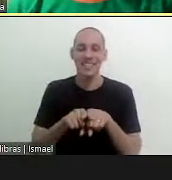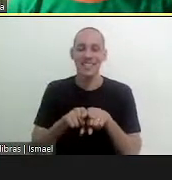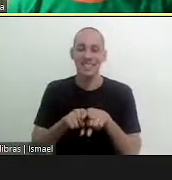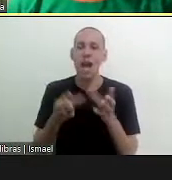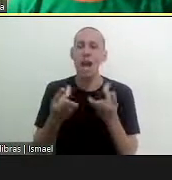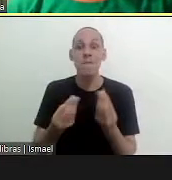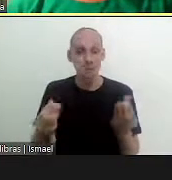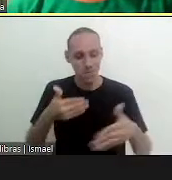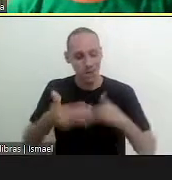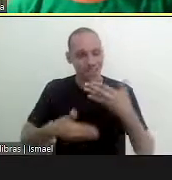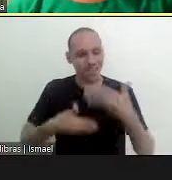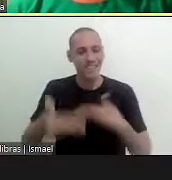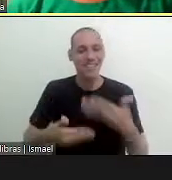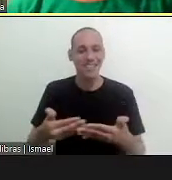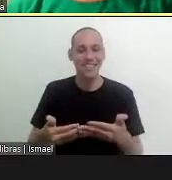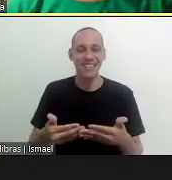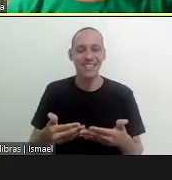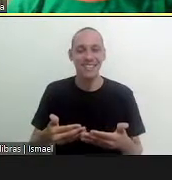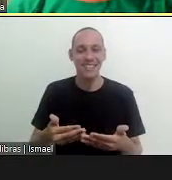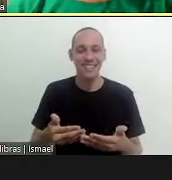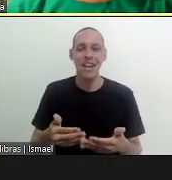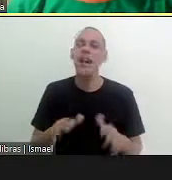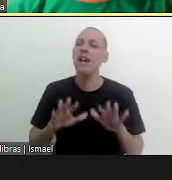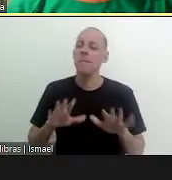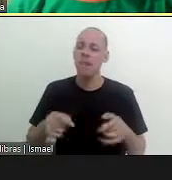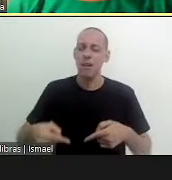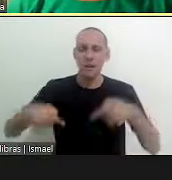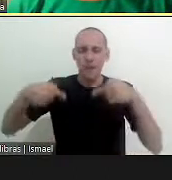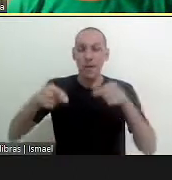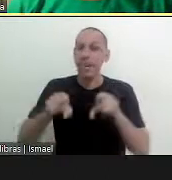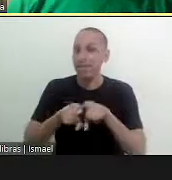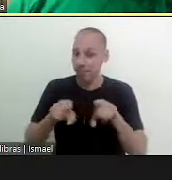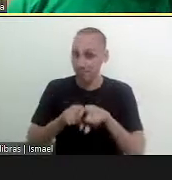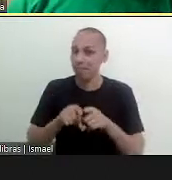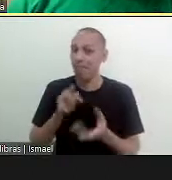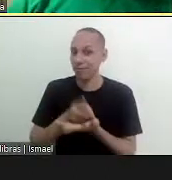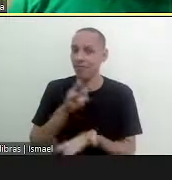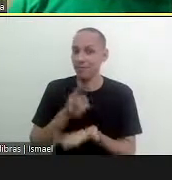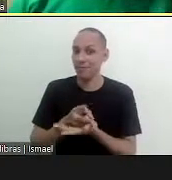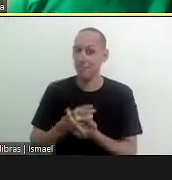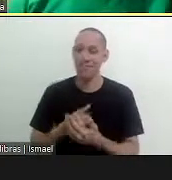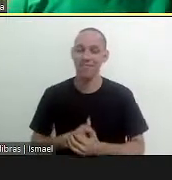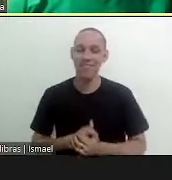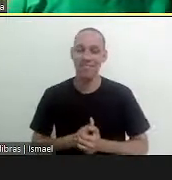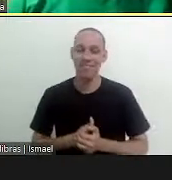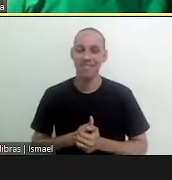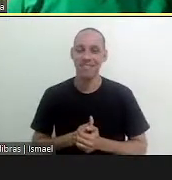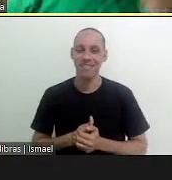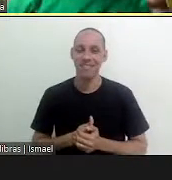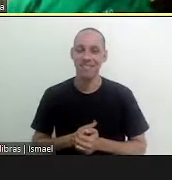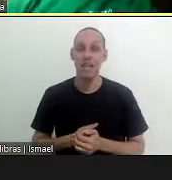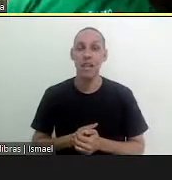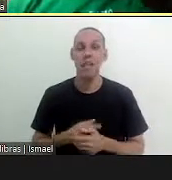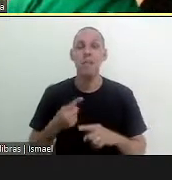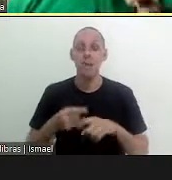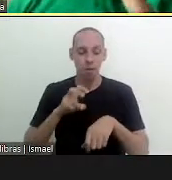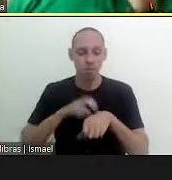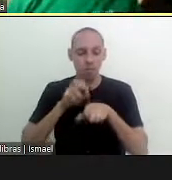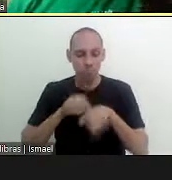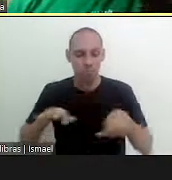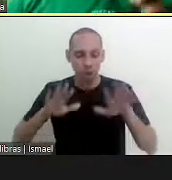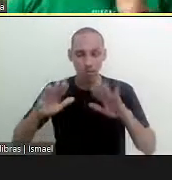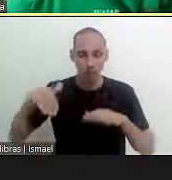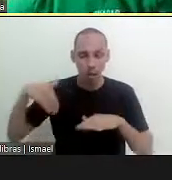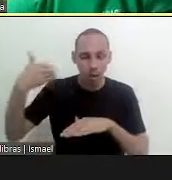many advances but despite that there are still many challenges many challenges is